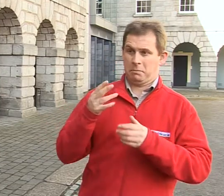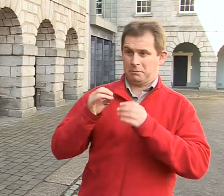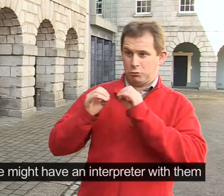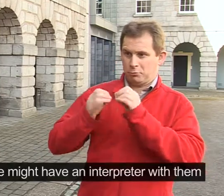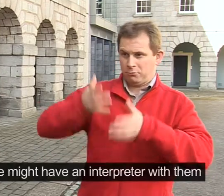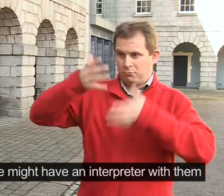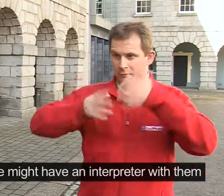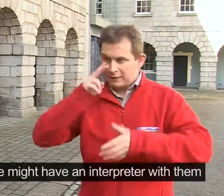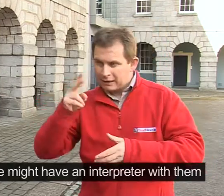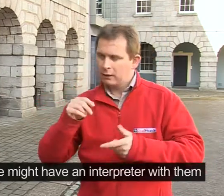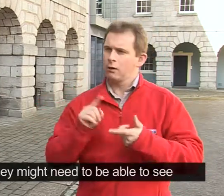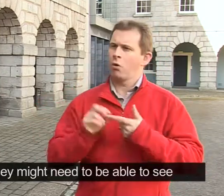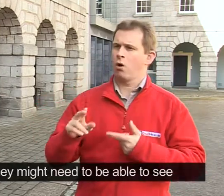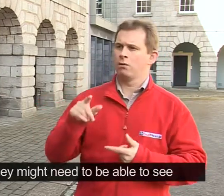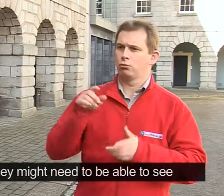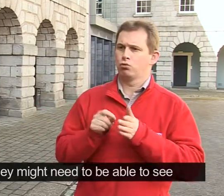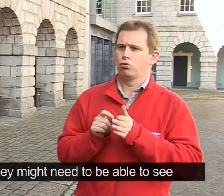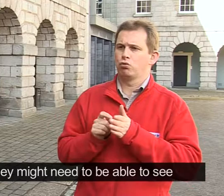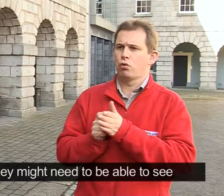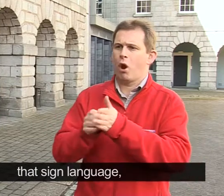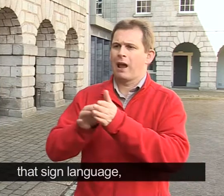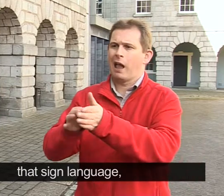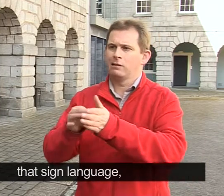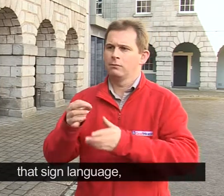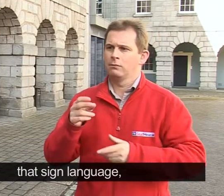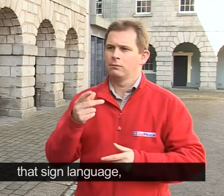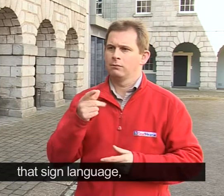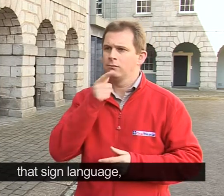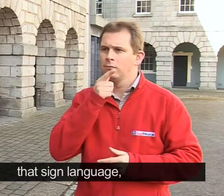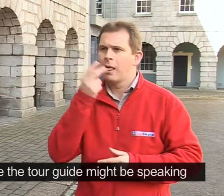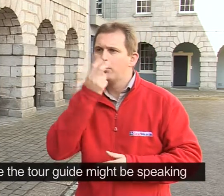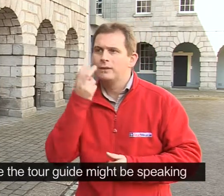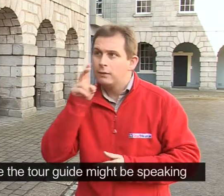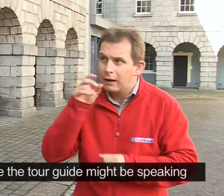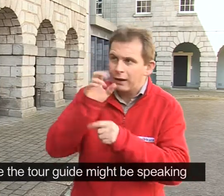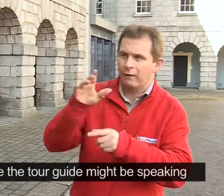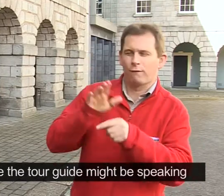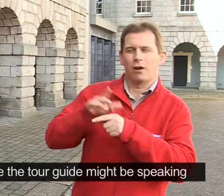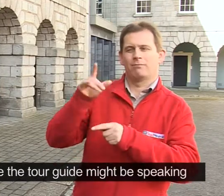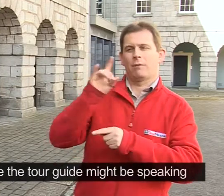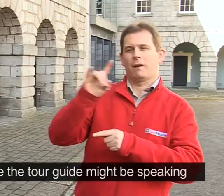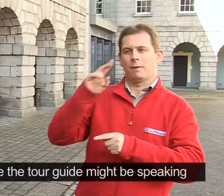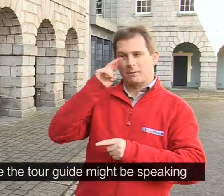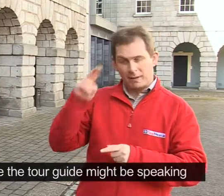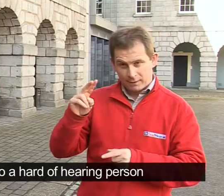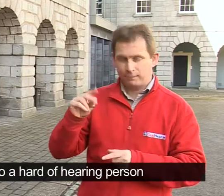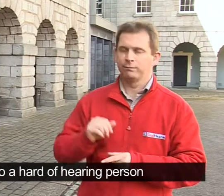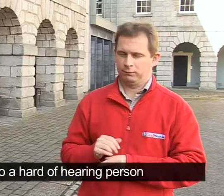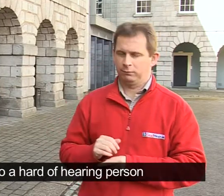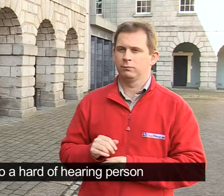Deaf people might have an interpreter with them and they might need to be able to see that sign language. Or maybe the tour guide might be speaking to a hard of hearing person who